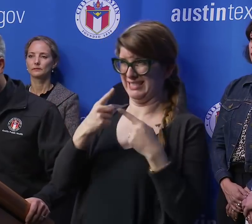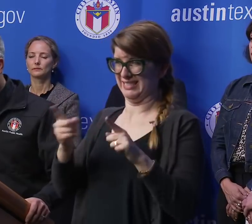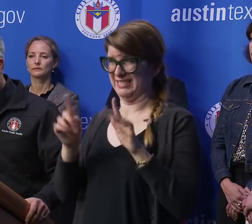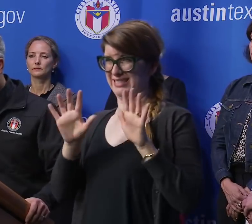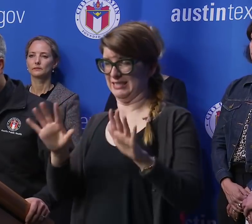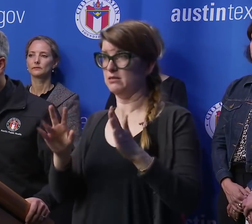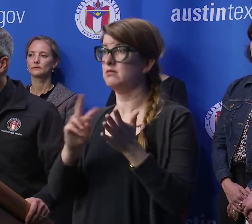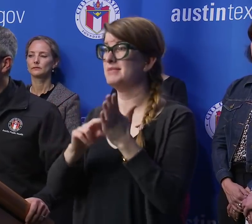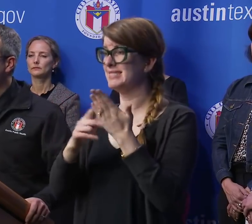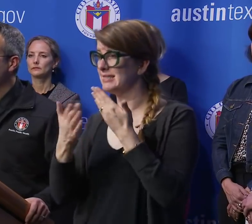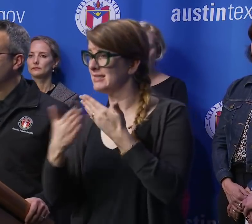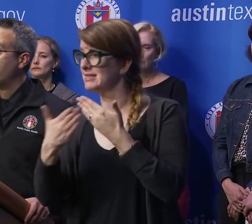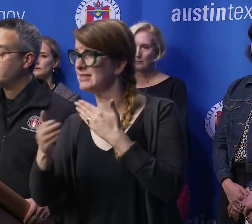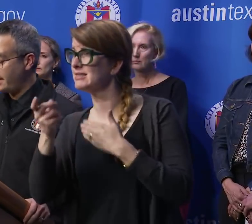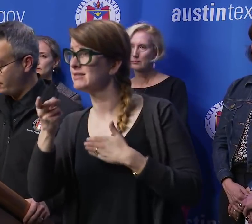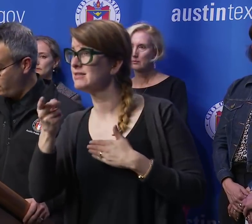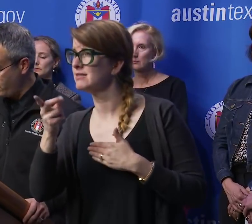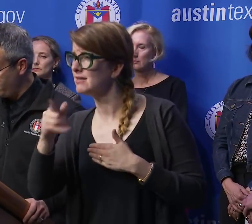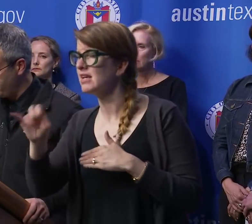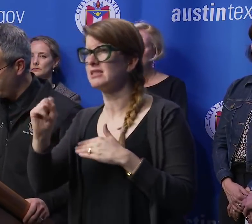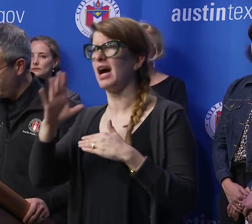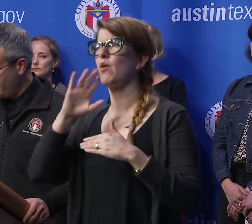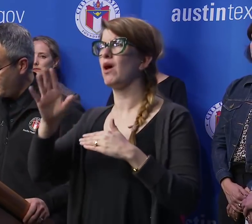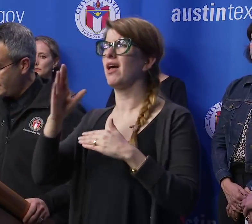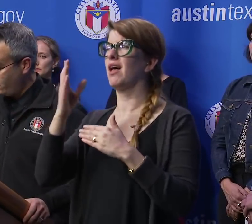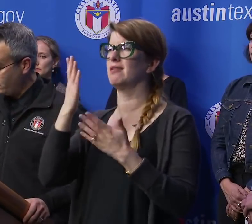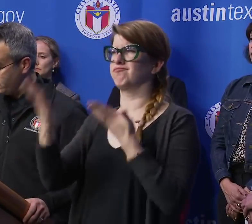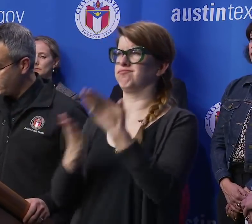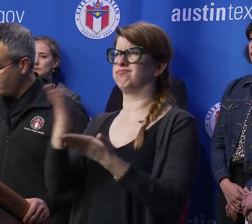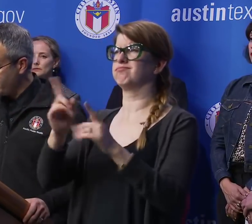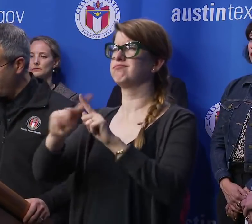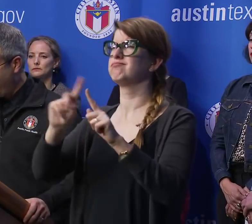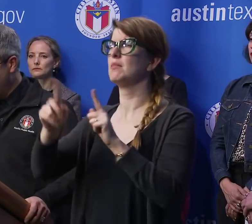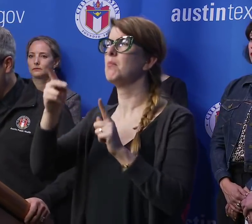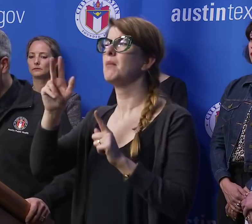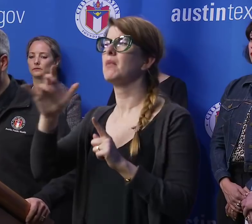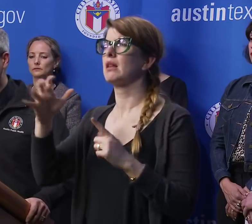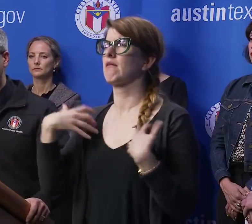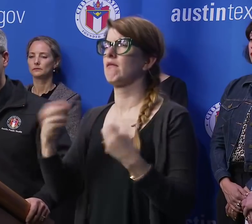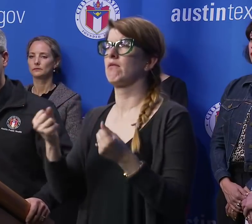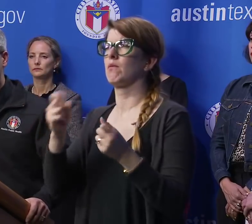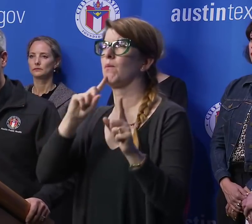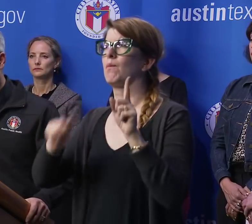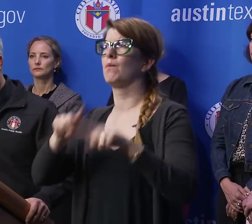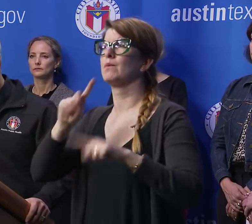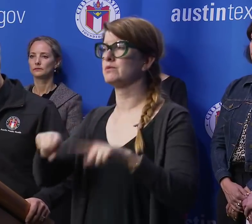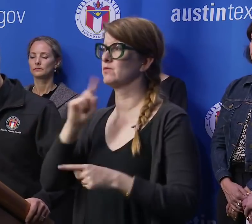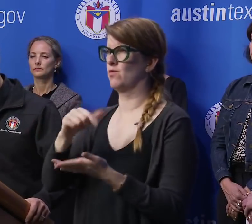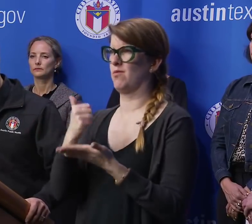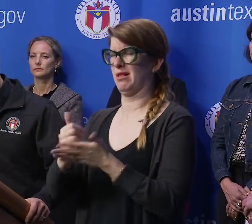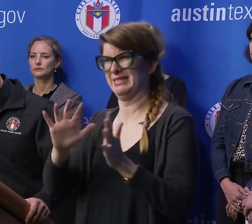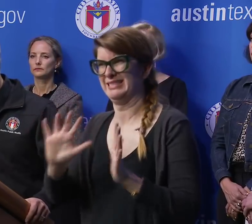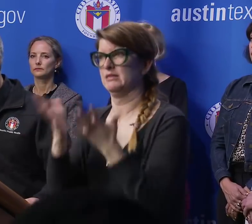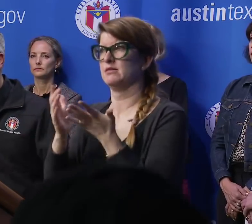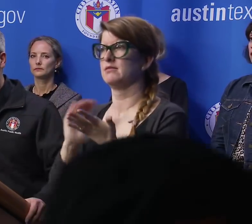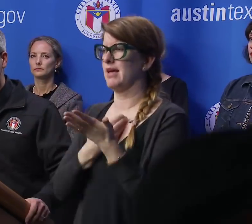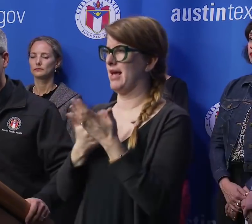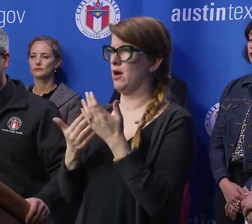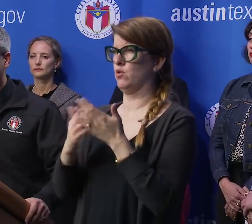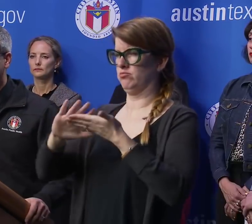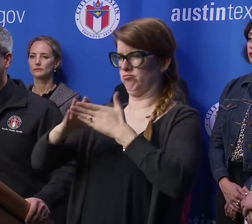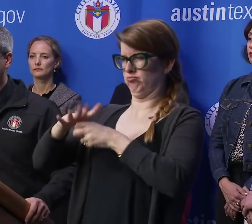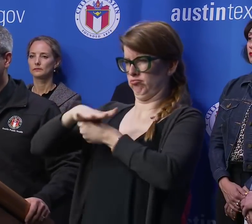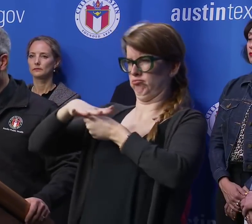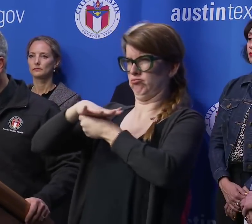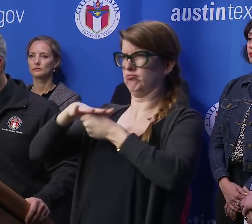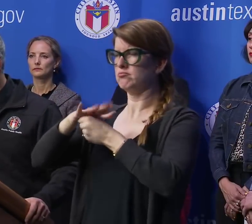days, I'll issue a series of public health orders that will serve to enhance our community preparation and enhance the protection